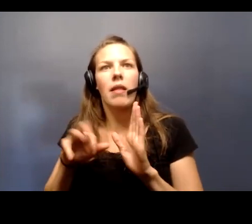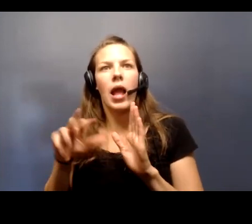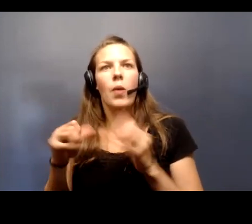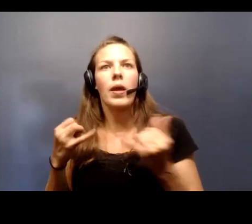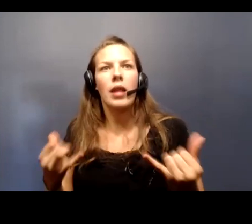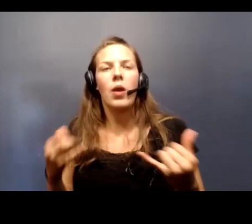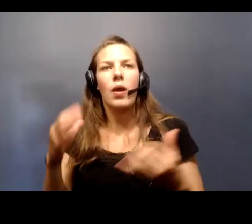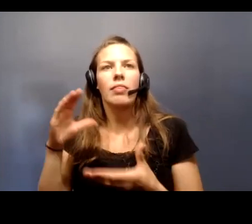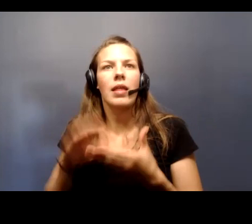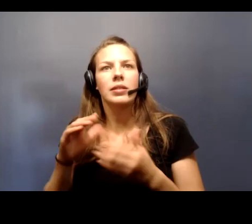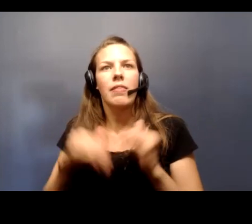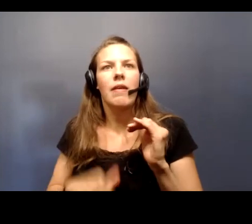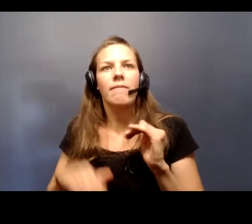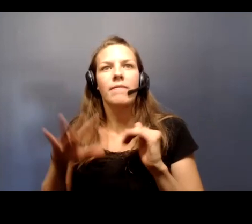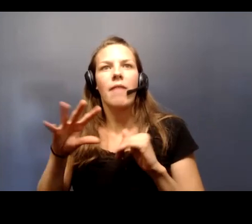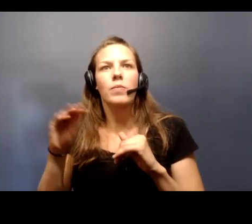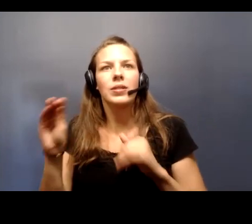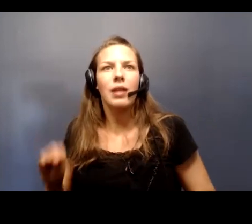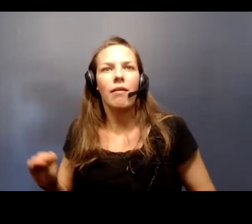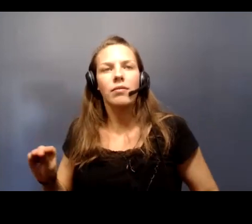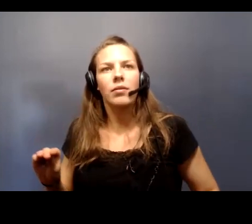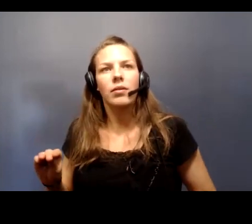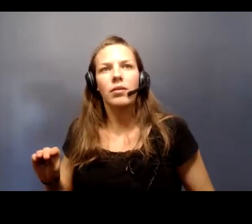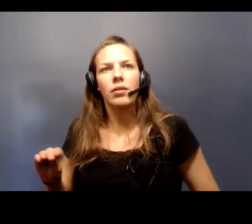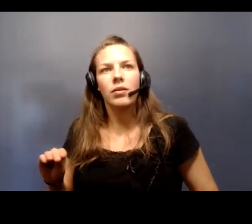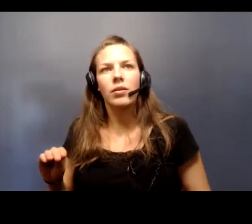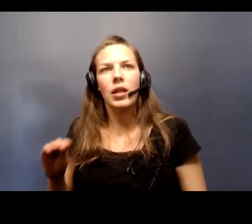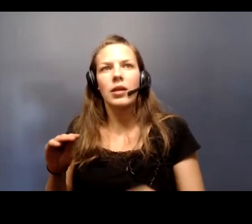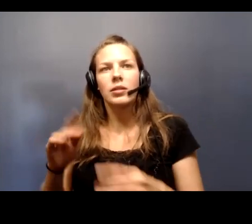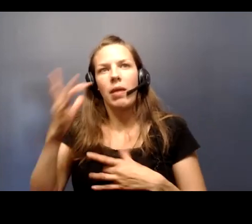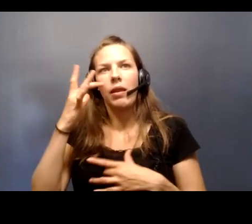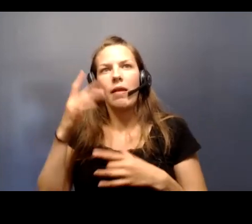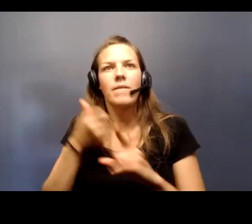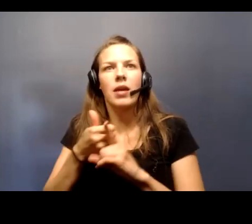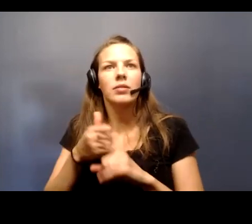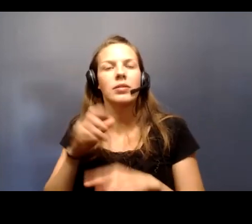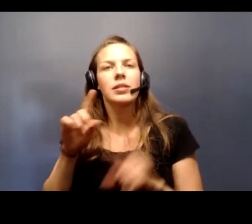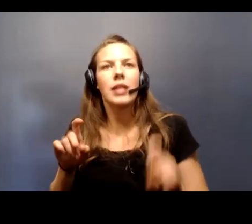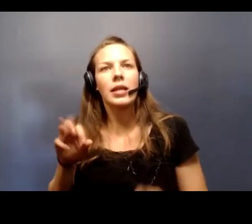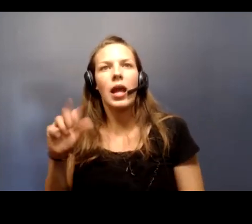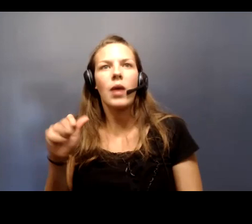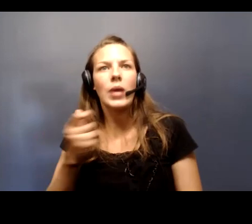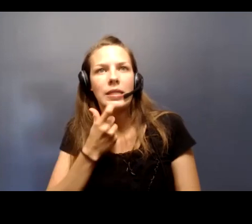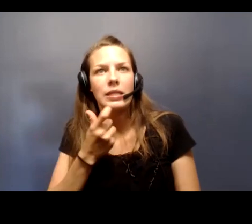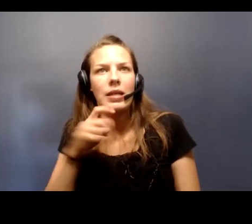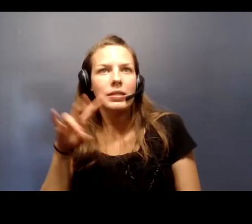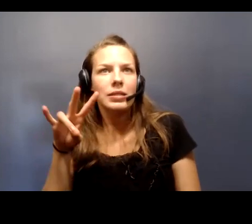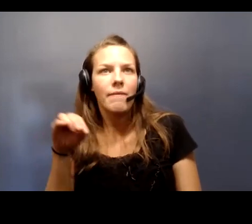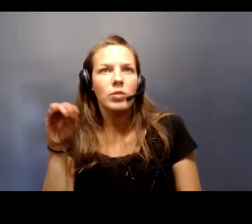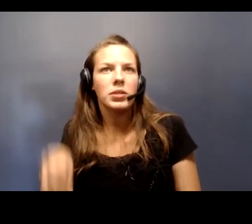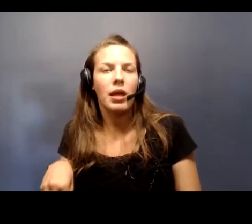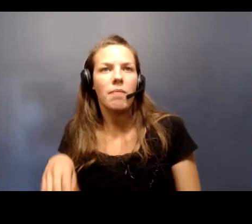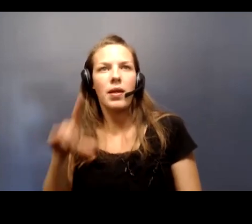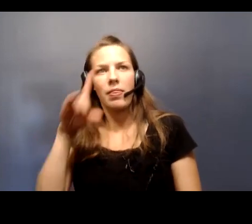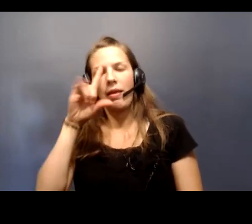less than 5% of the population has been infected. Test Iowa says 7%, but I think